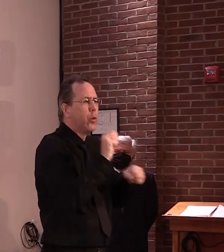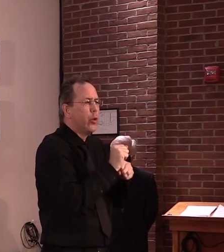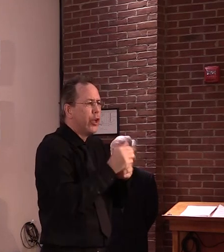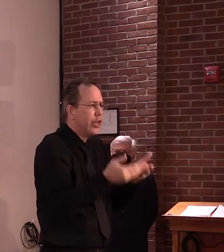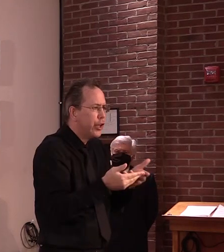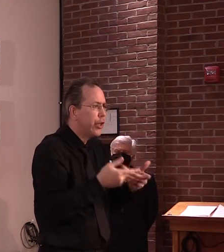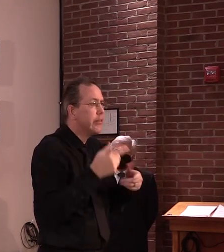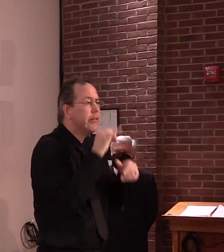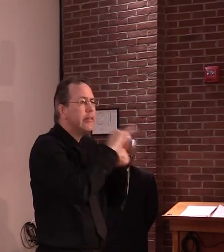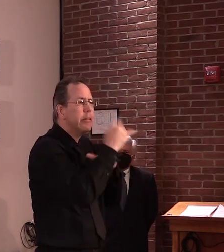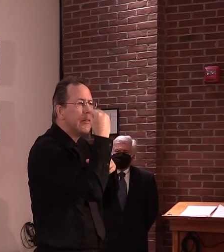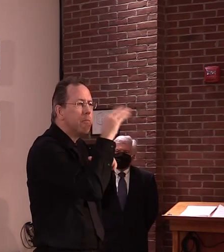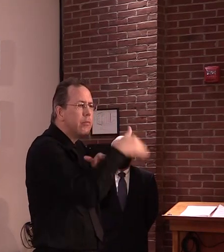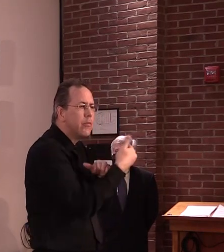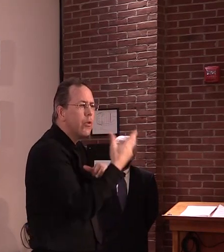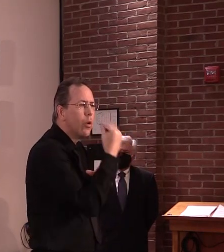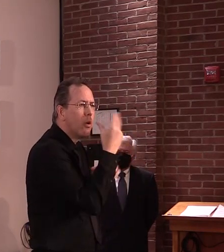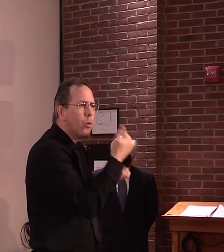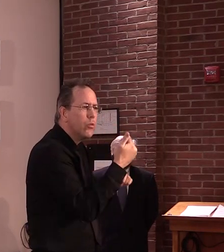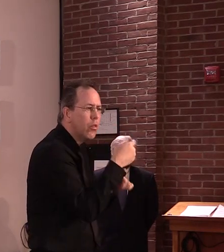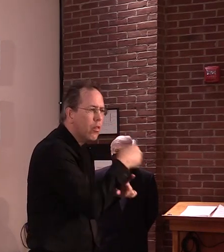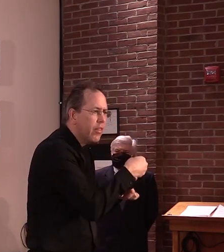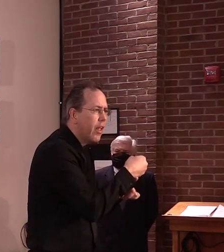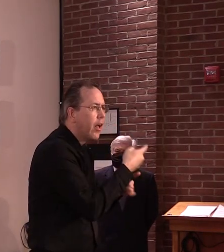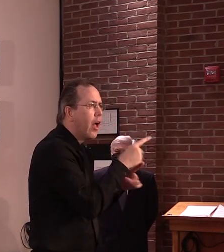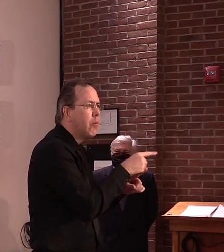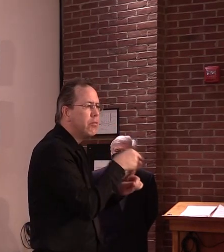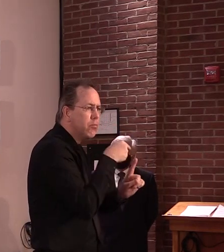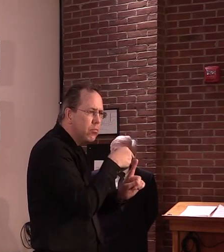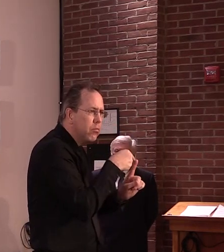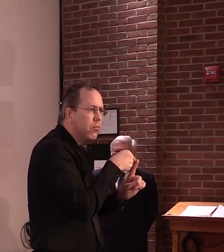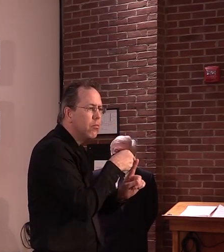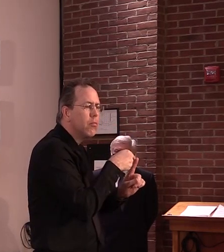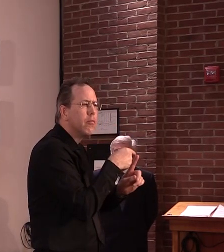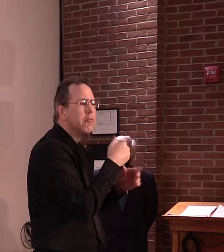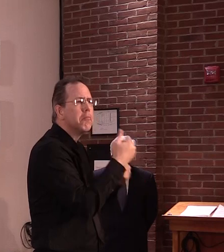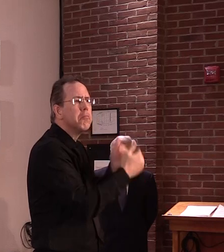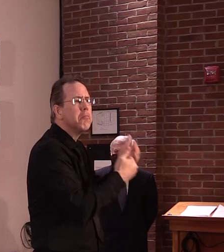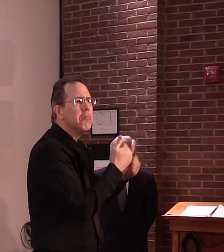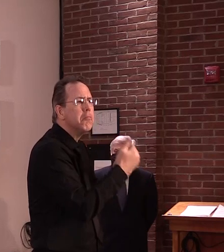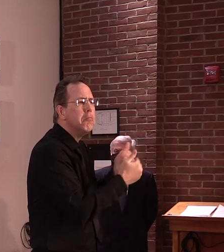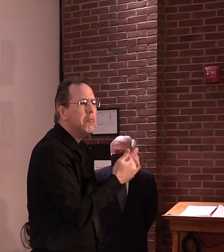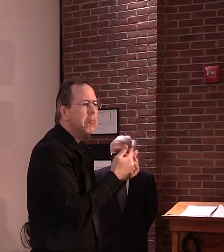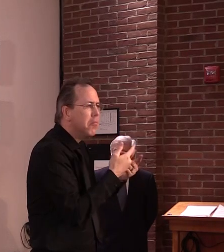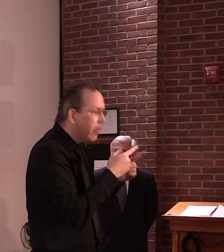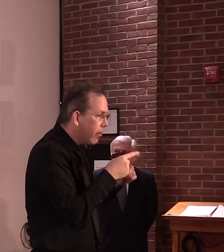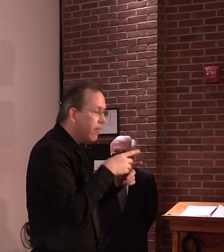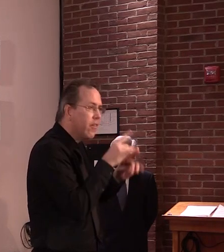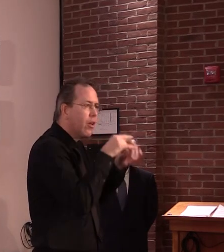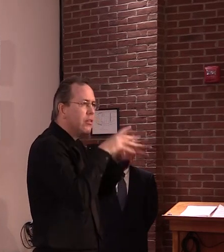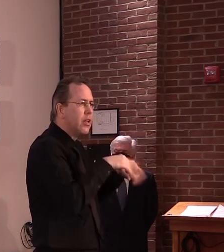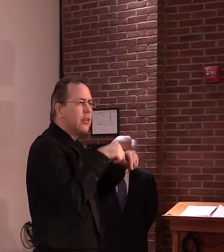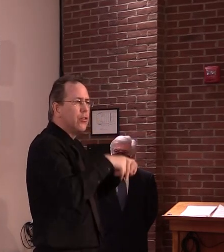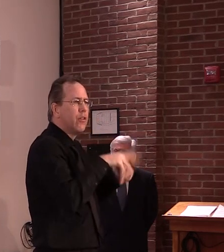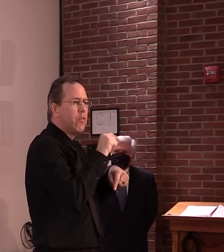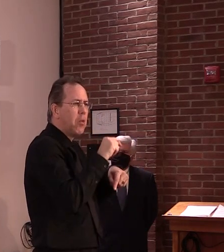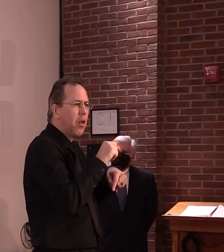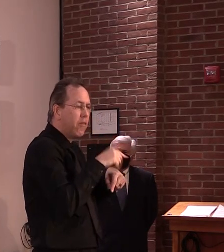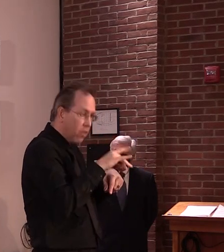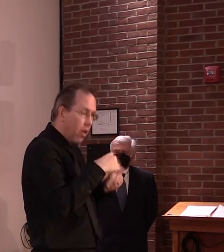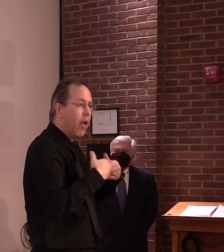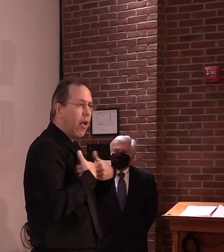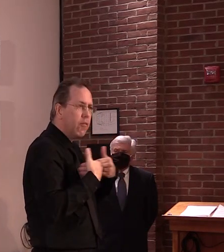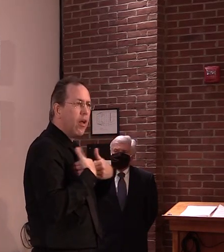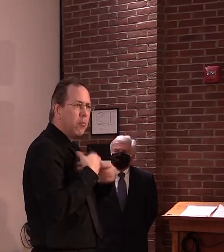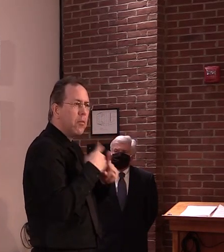Grand Isle County or wherever, those positive tests would show up in the county-by-county stats